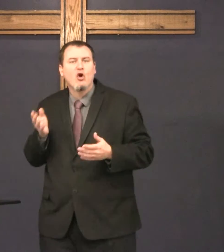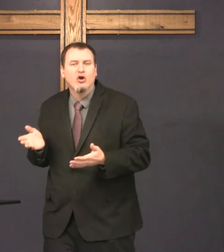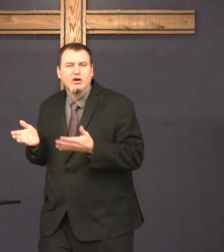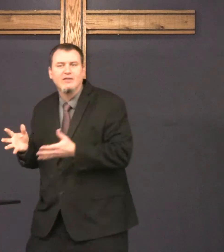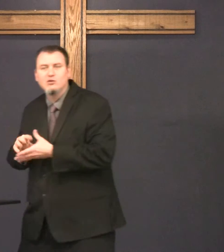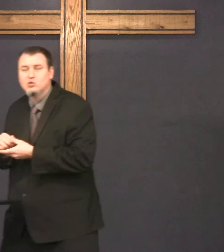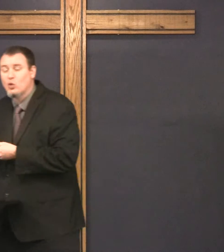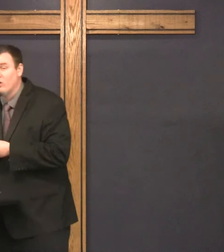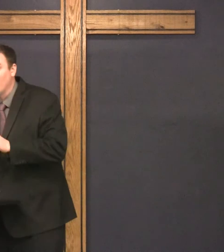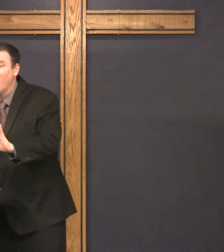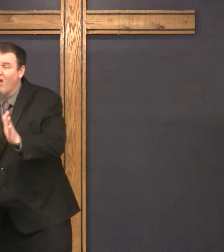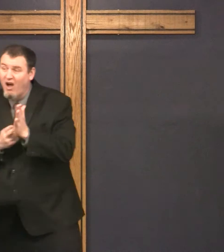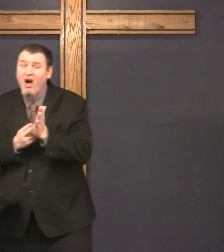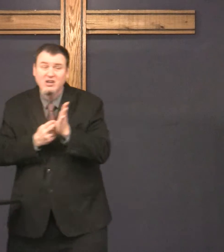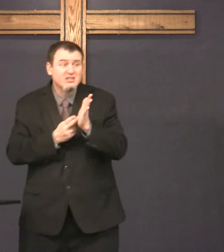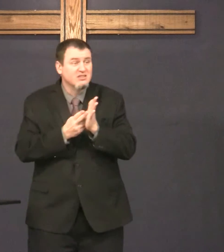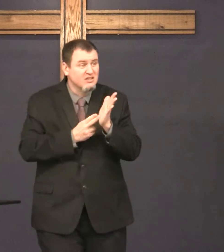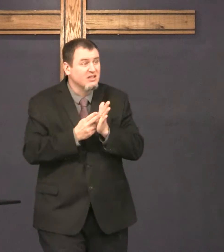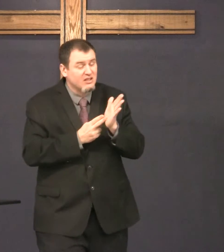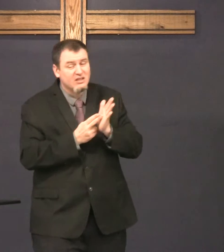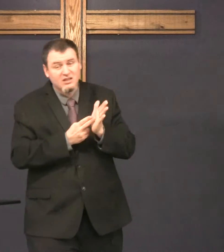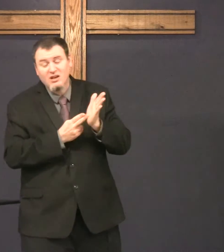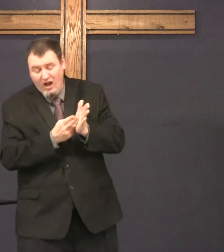Who would Mark be in this story? And honestly,